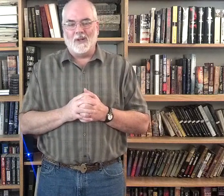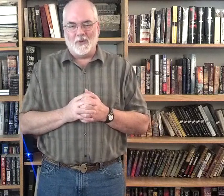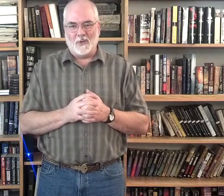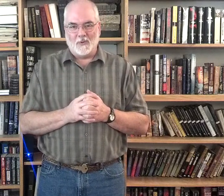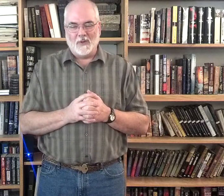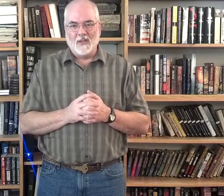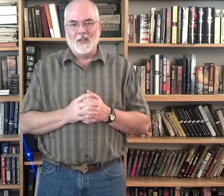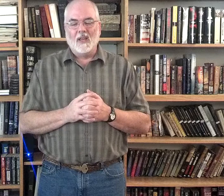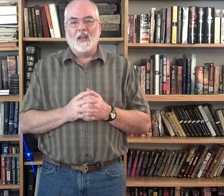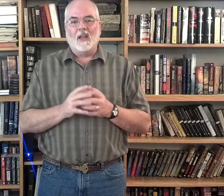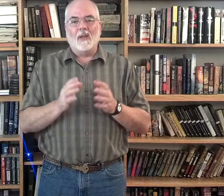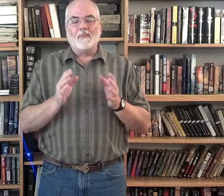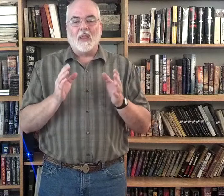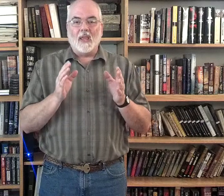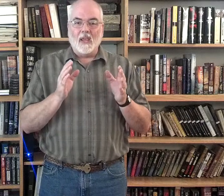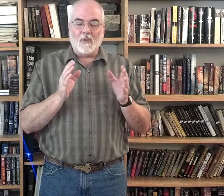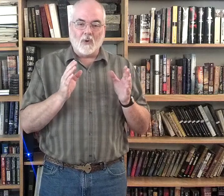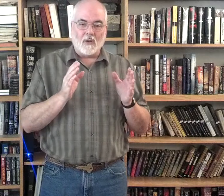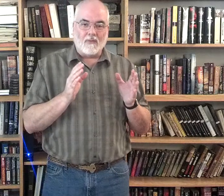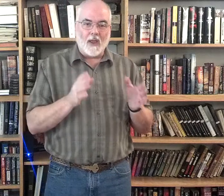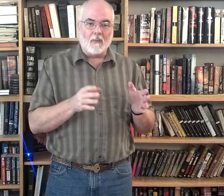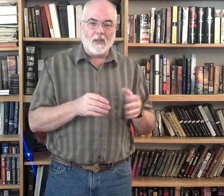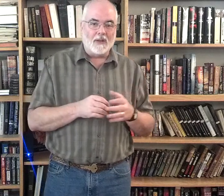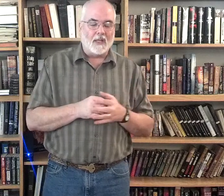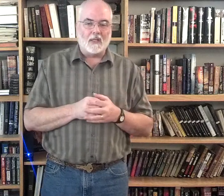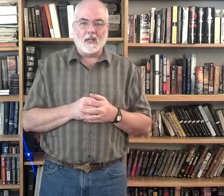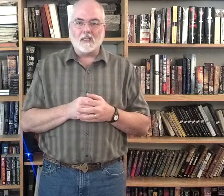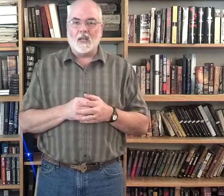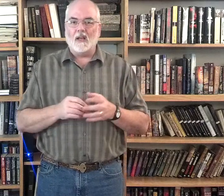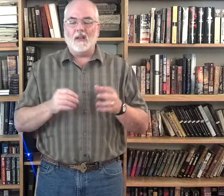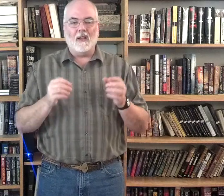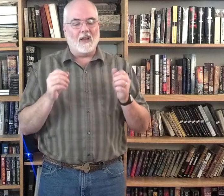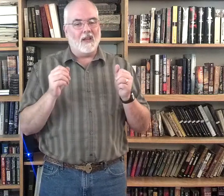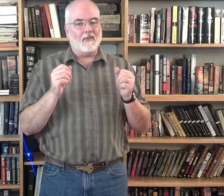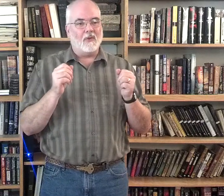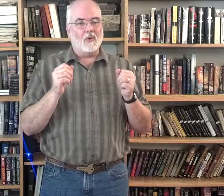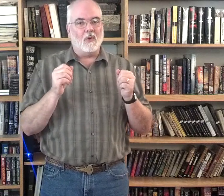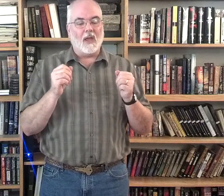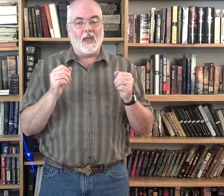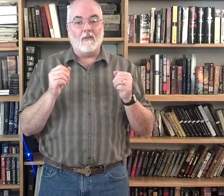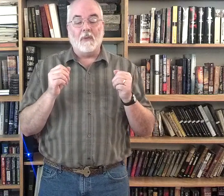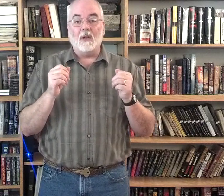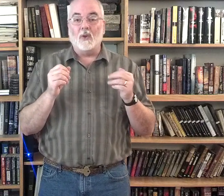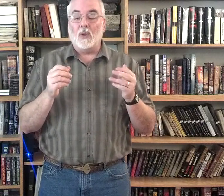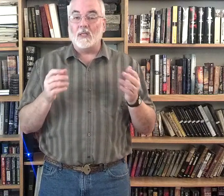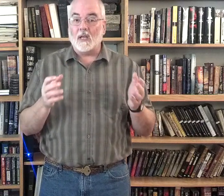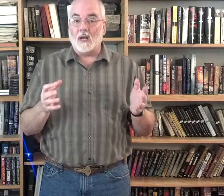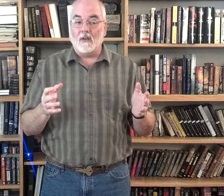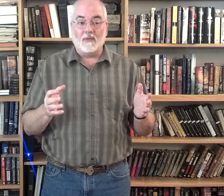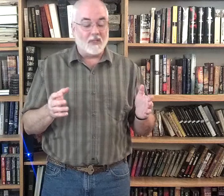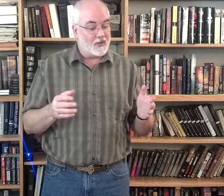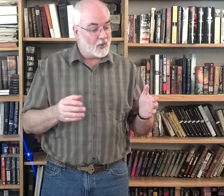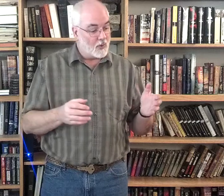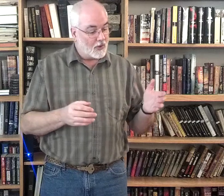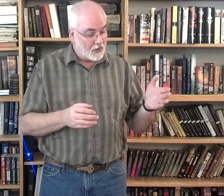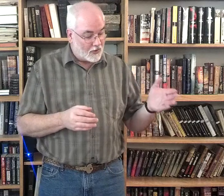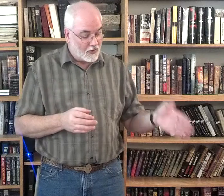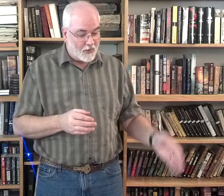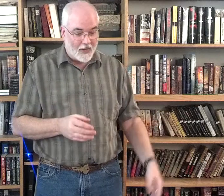do. If you're in a family that does a lot of signing, if you have been doing signing since you were in the third grade,